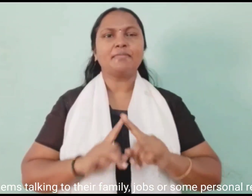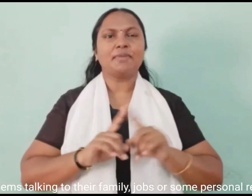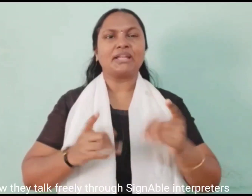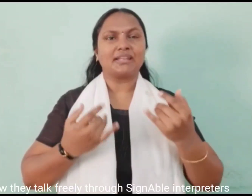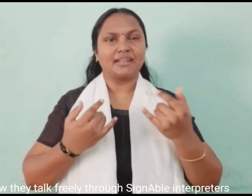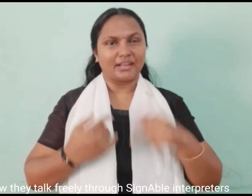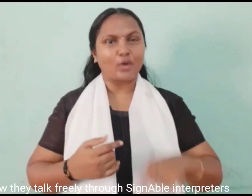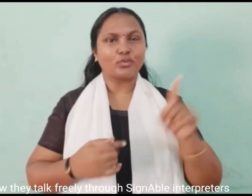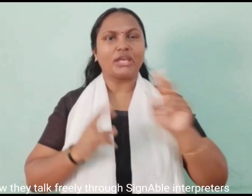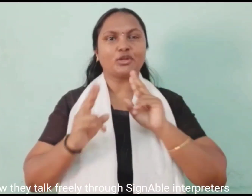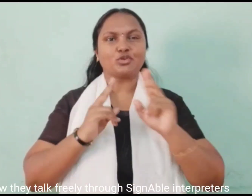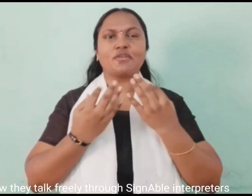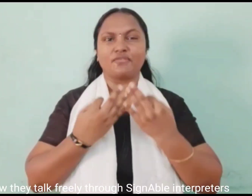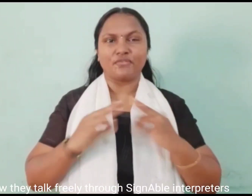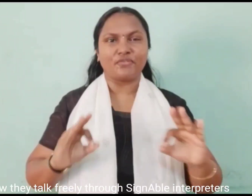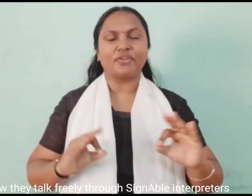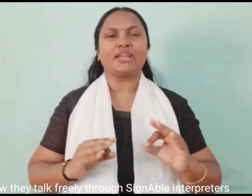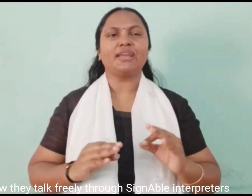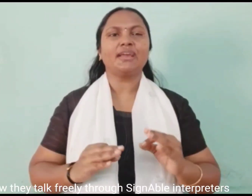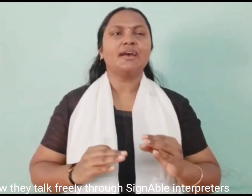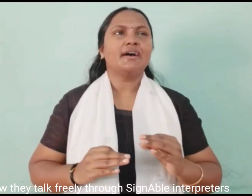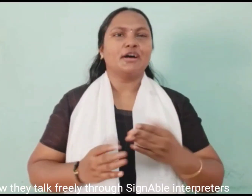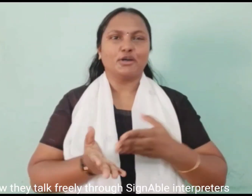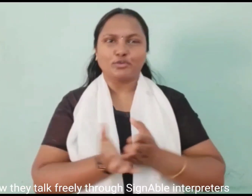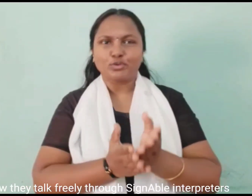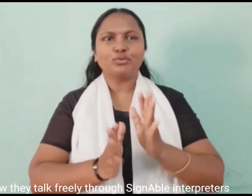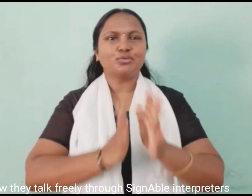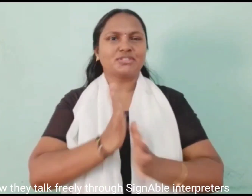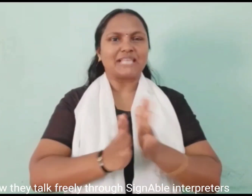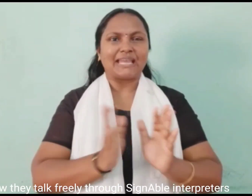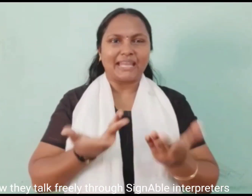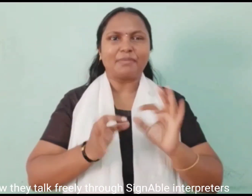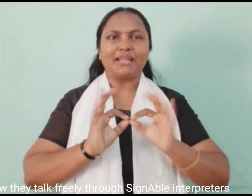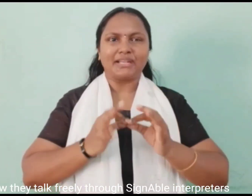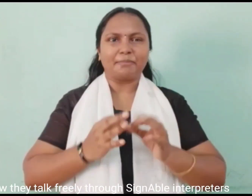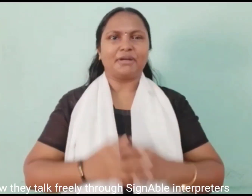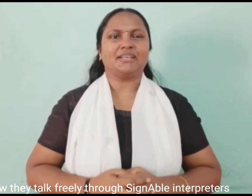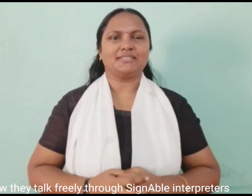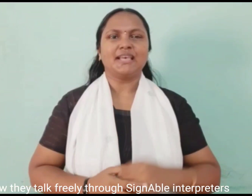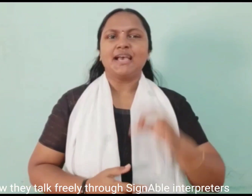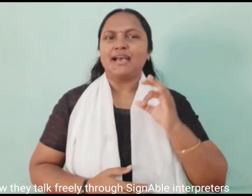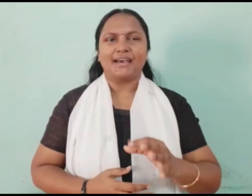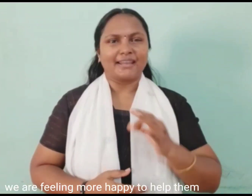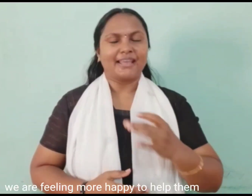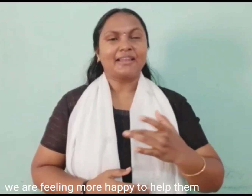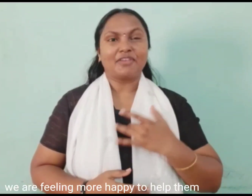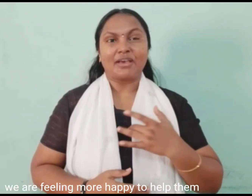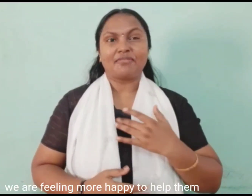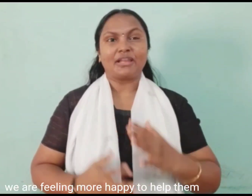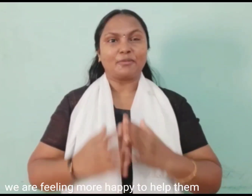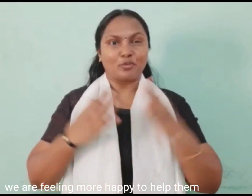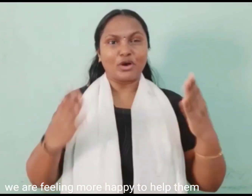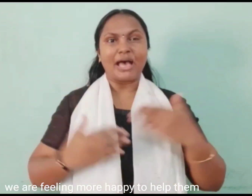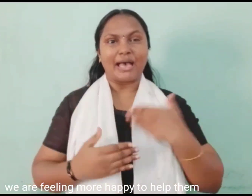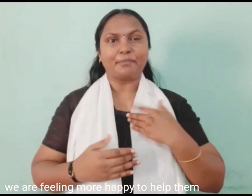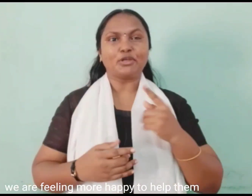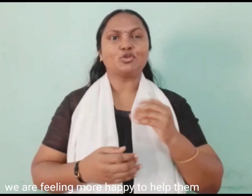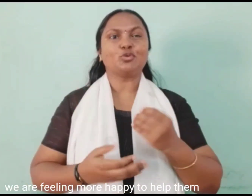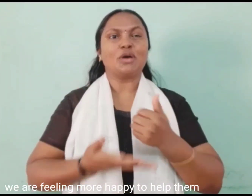but now they talk free through signable interpreters really we are feeling more happy to